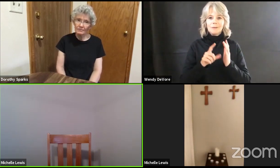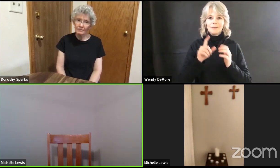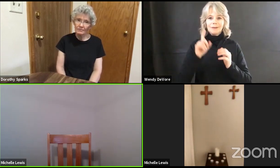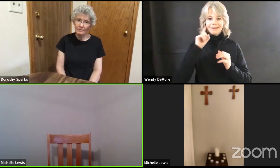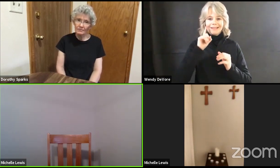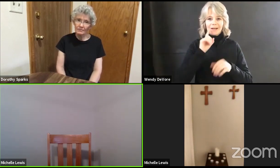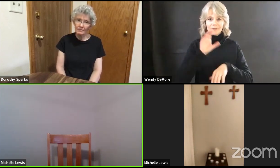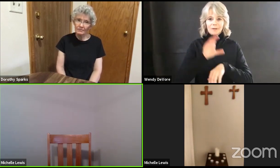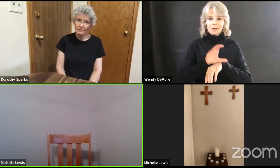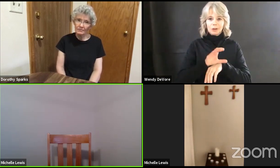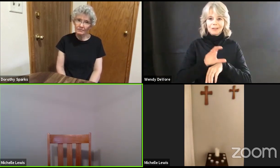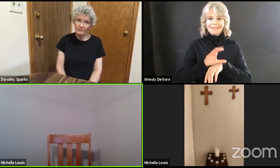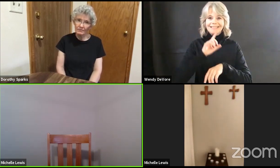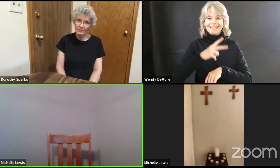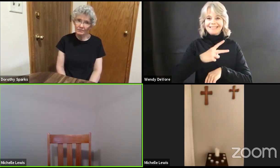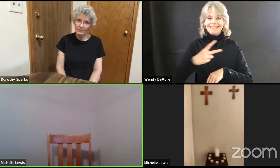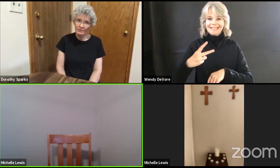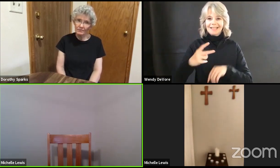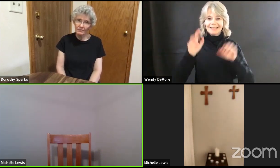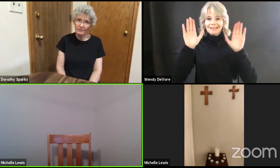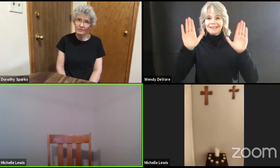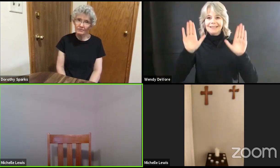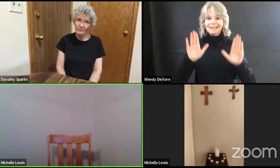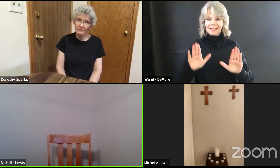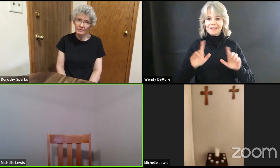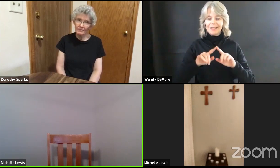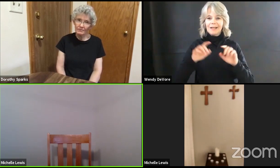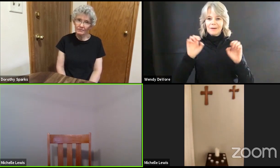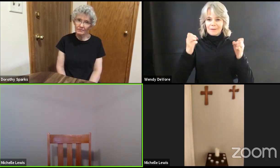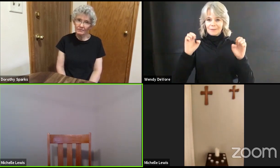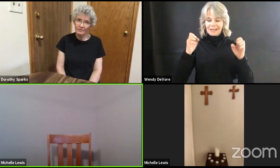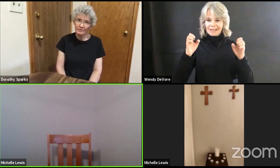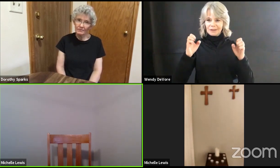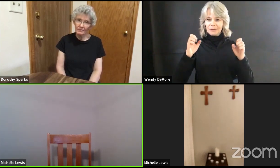I invite everyone to join in lighting your candles